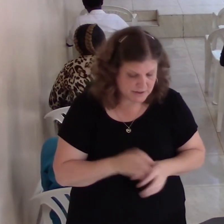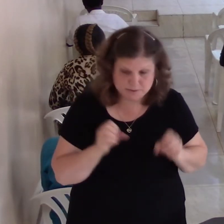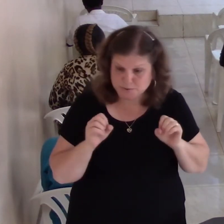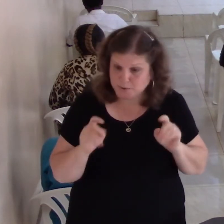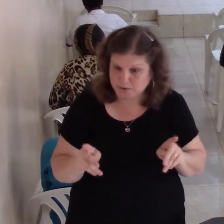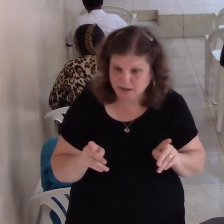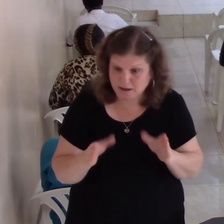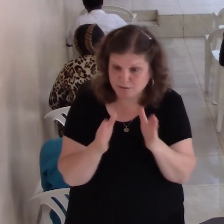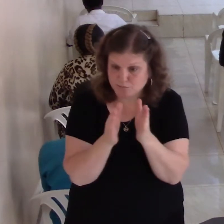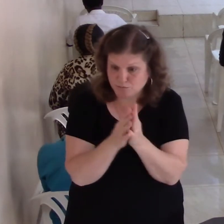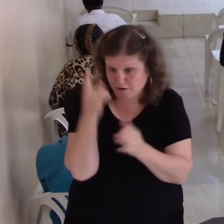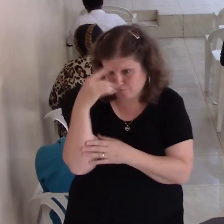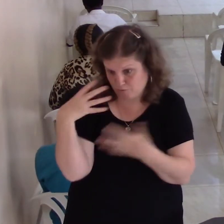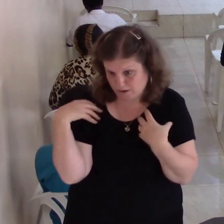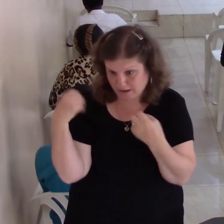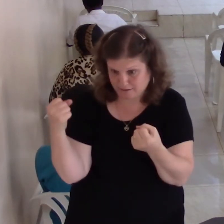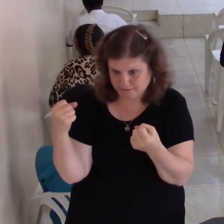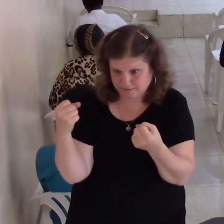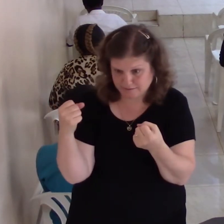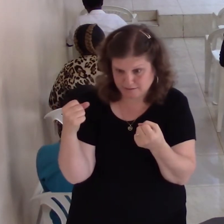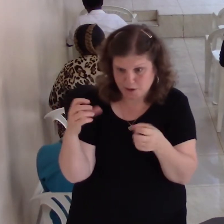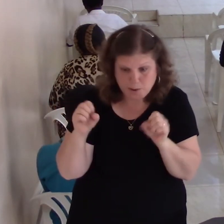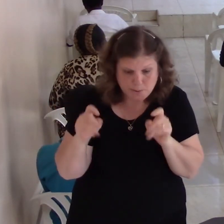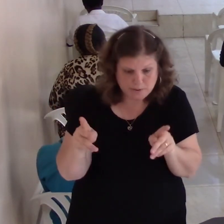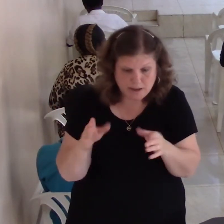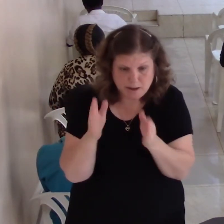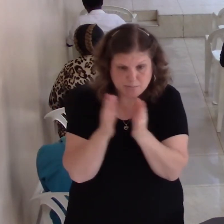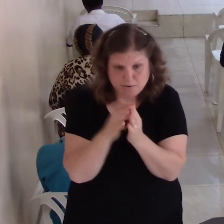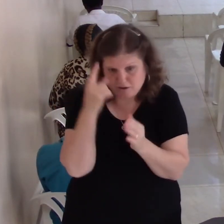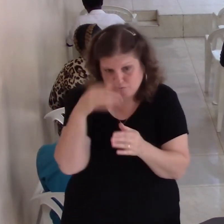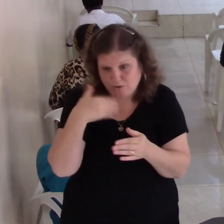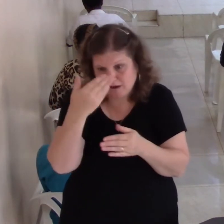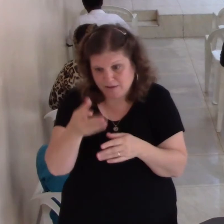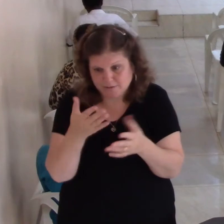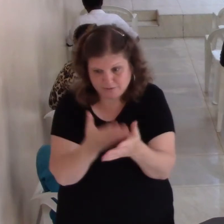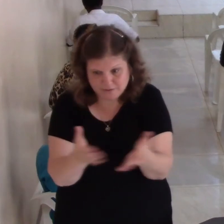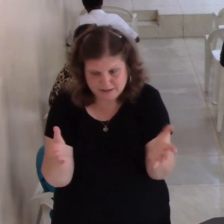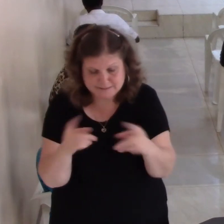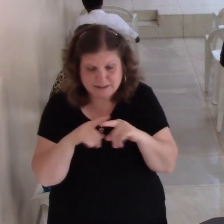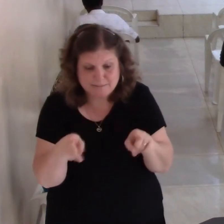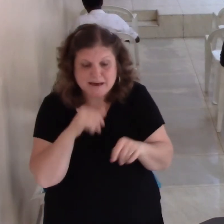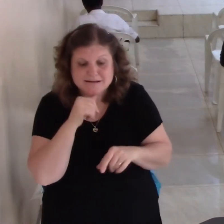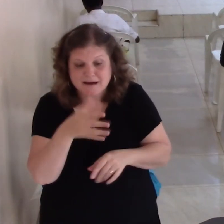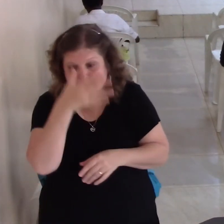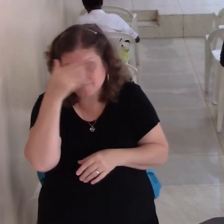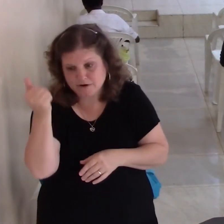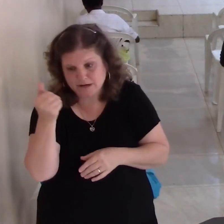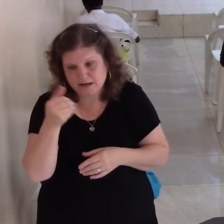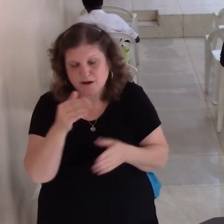another. It's okay to pray for other things. But don't forget to pray for spiritual matters.